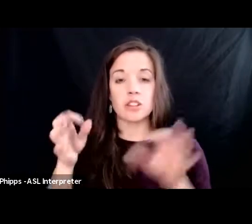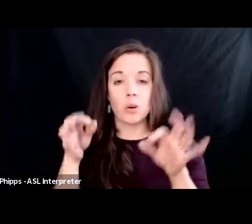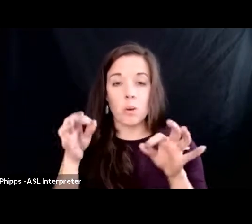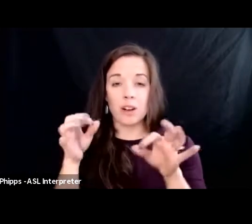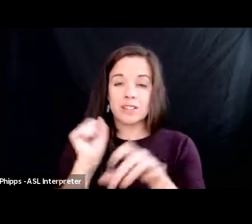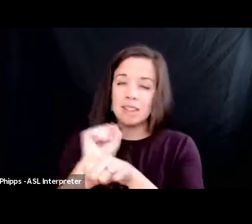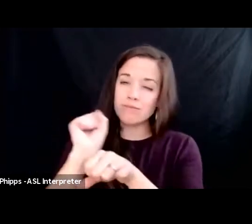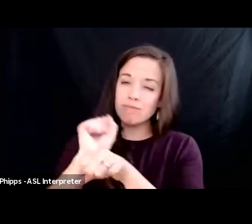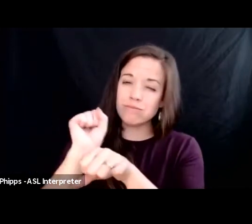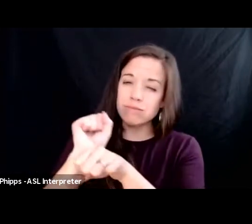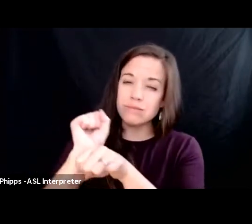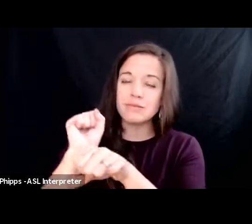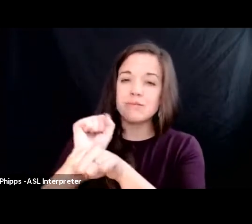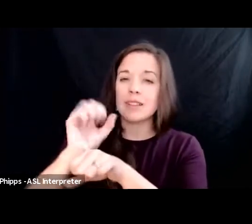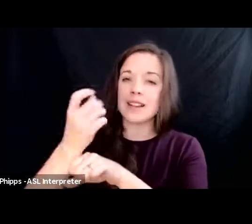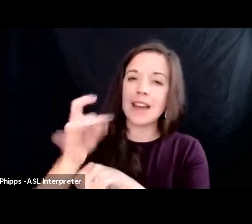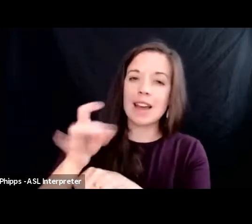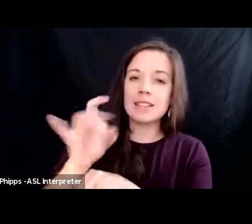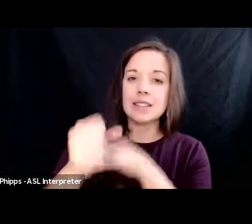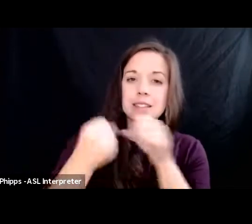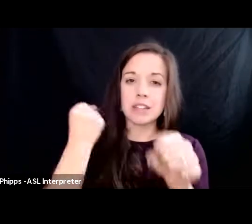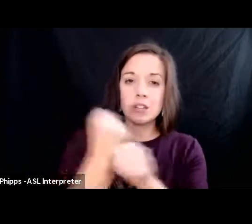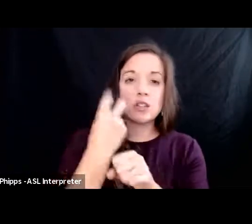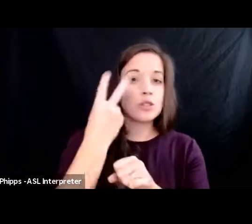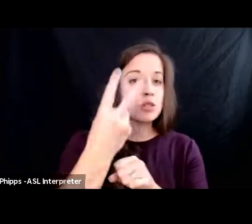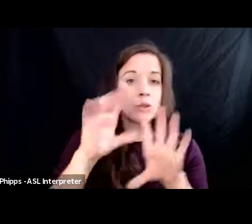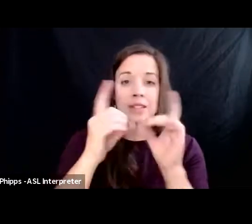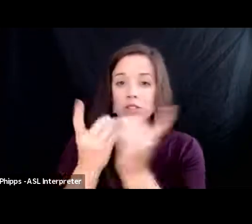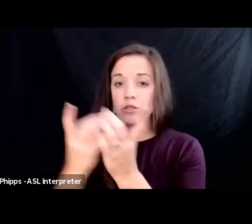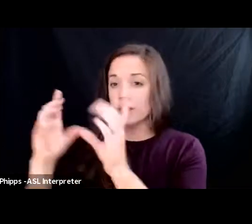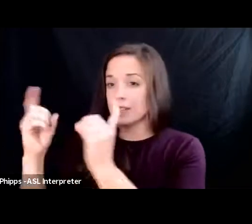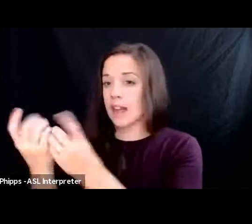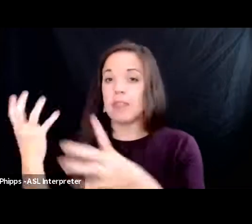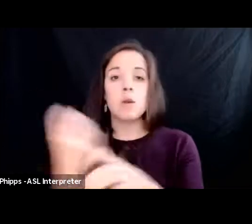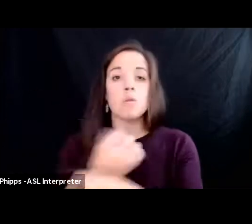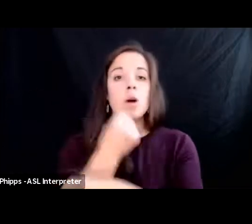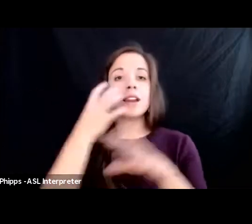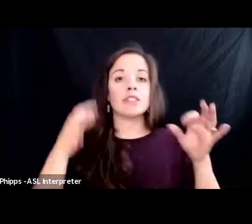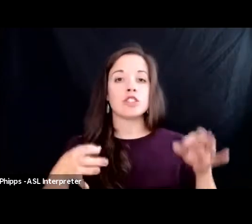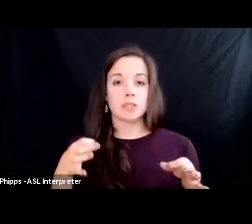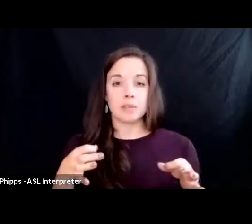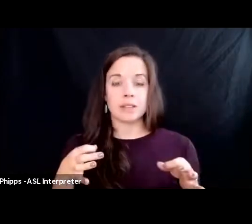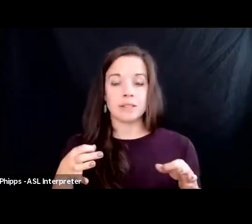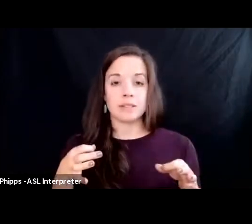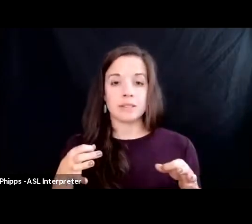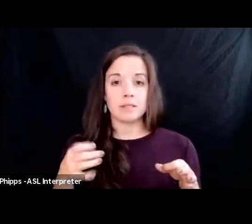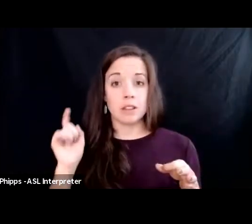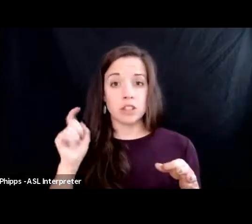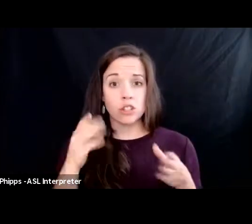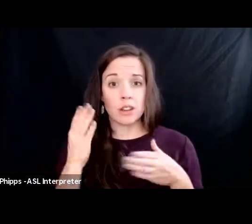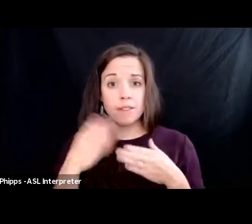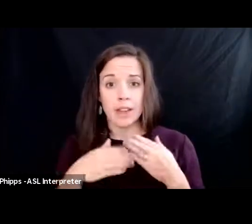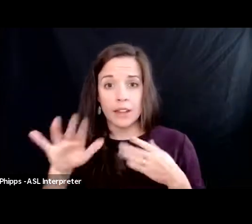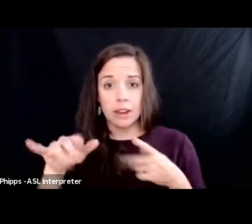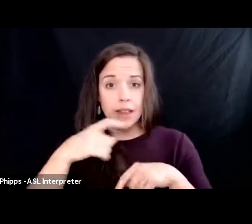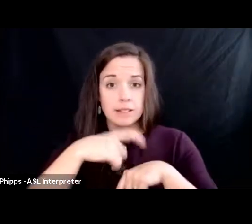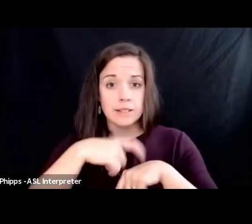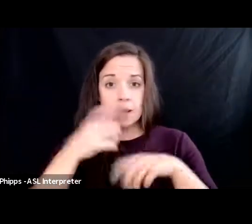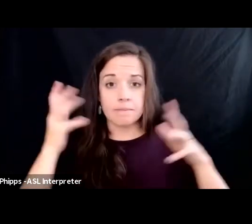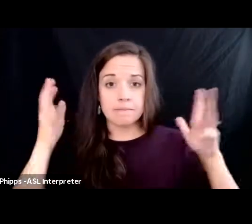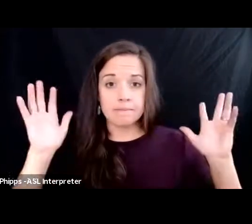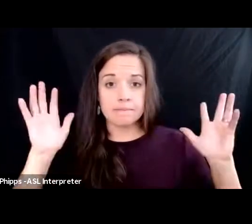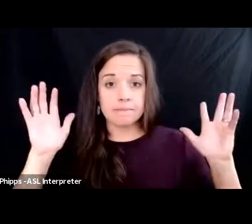years in two different districts and they won a judgment the case should have ended at that point but